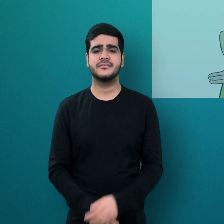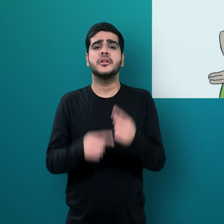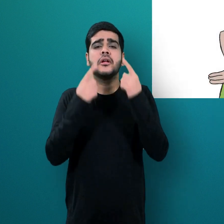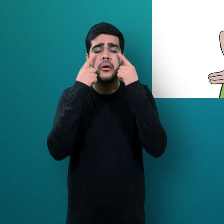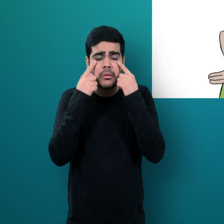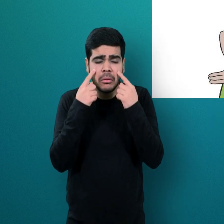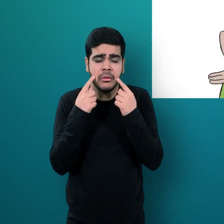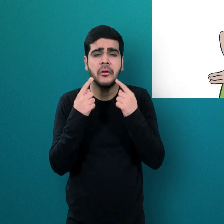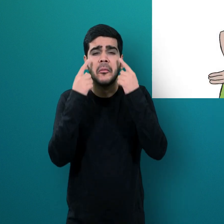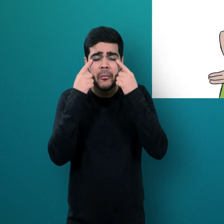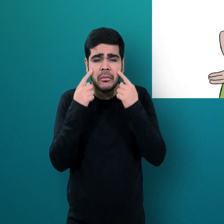Is there salt in tears?